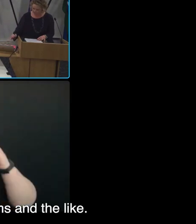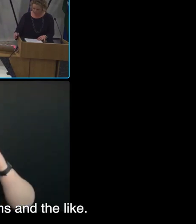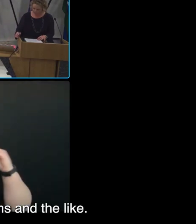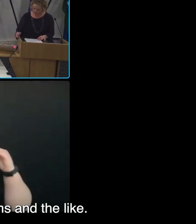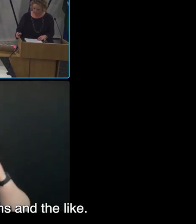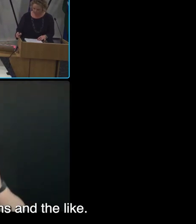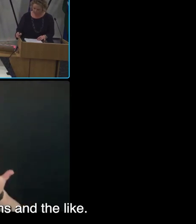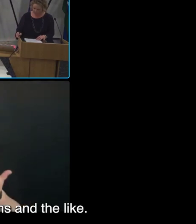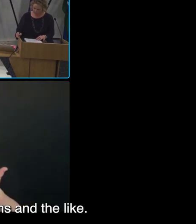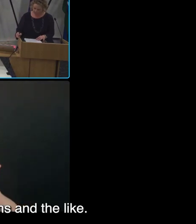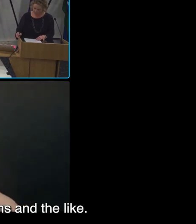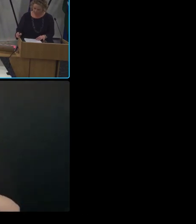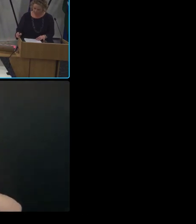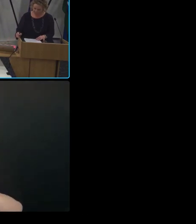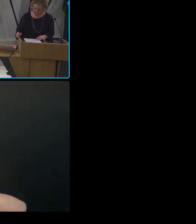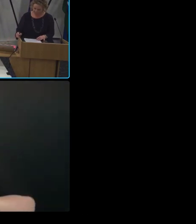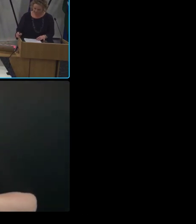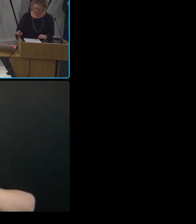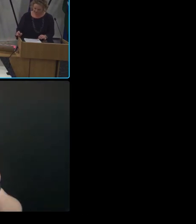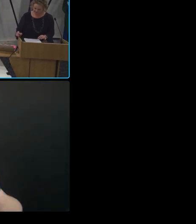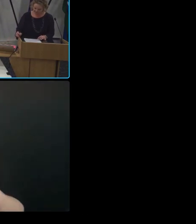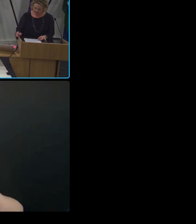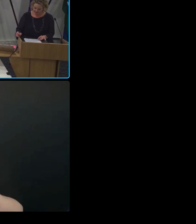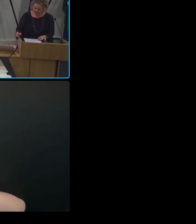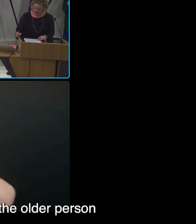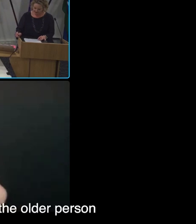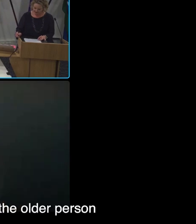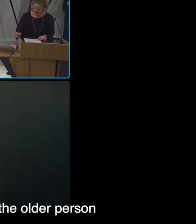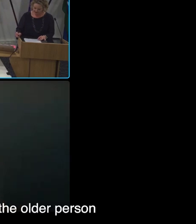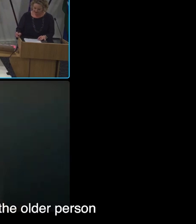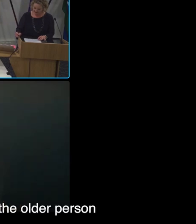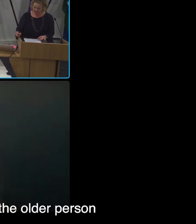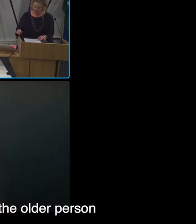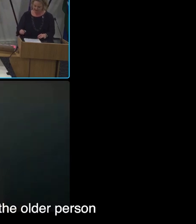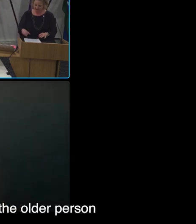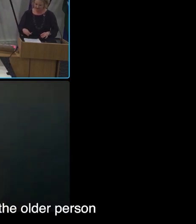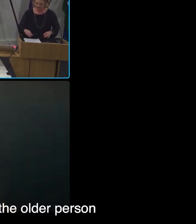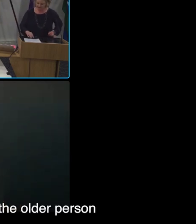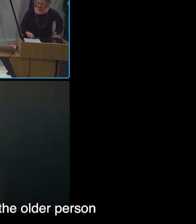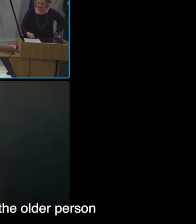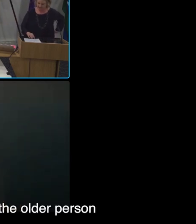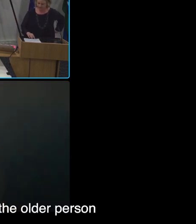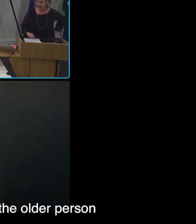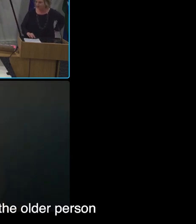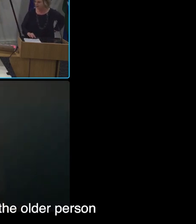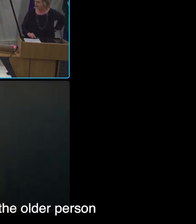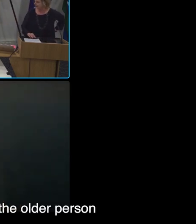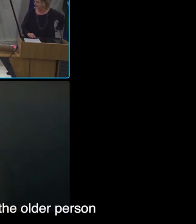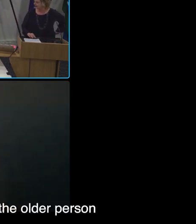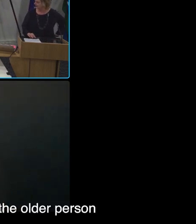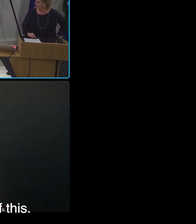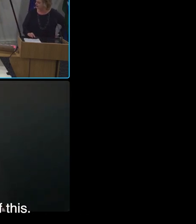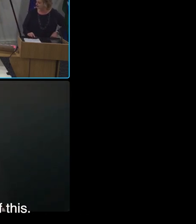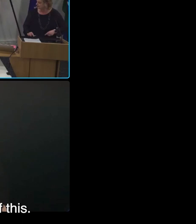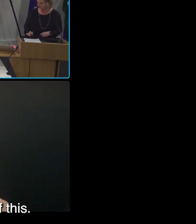contract mechanisms and the like. Good question. A couple of questions relating to the older